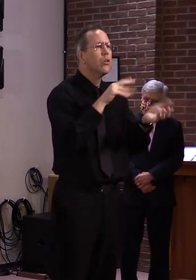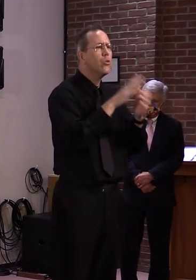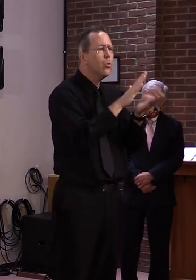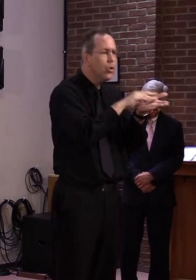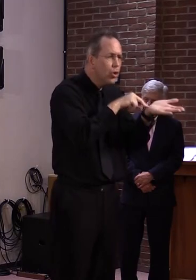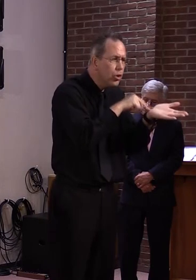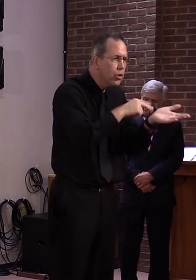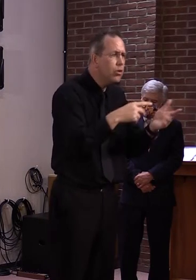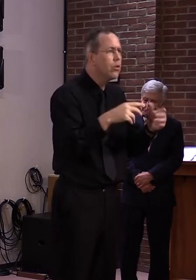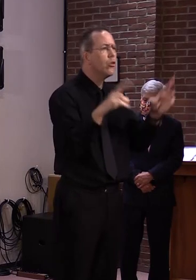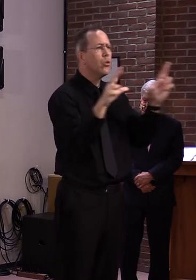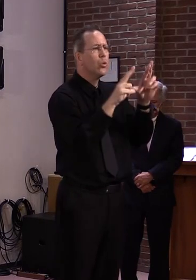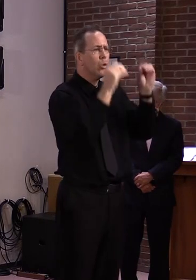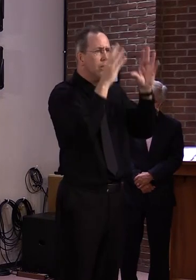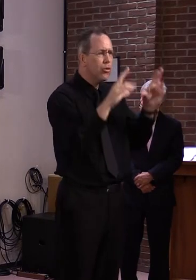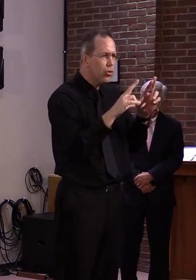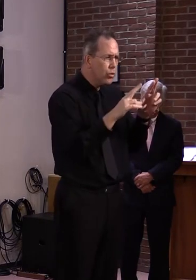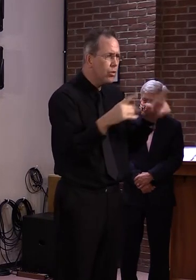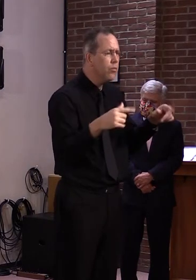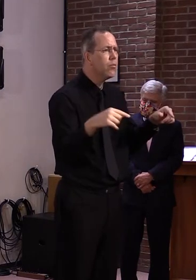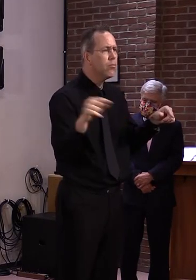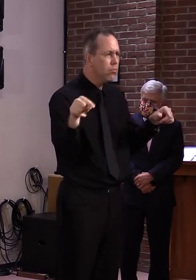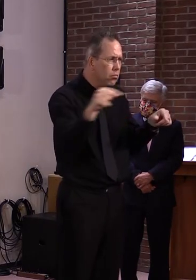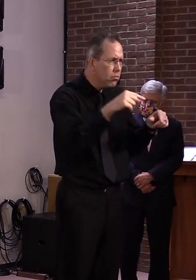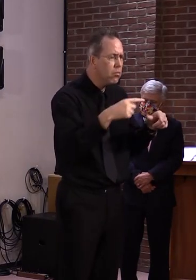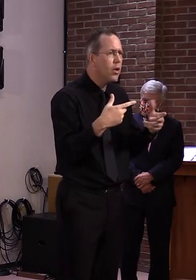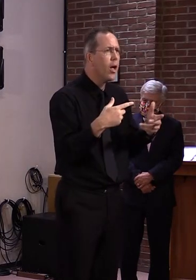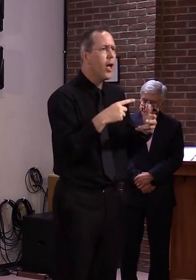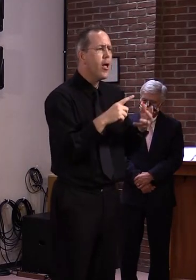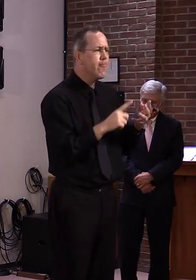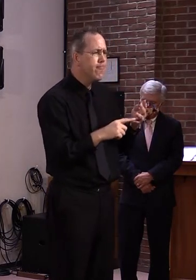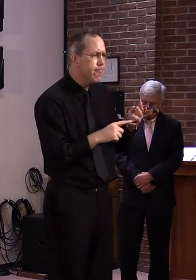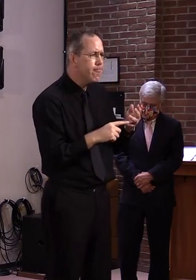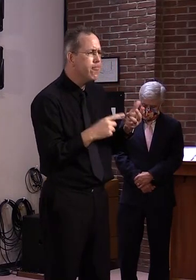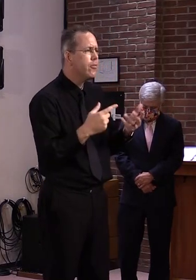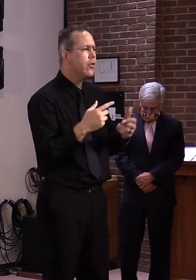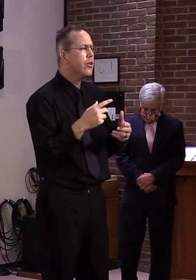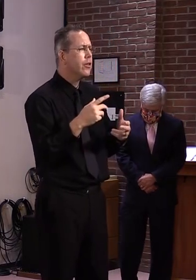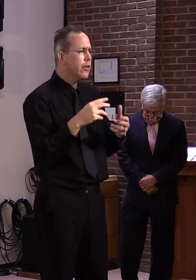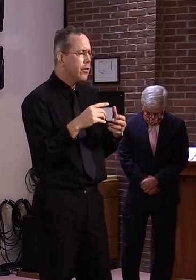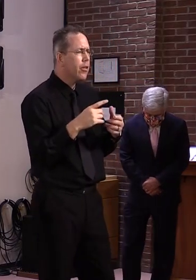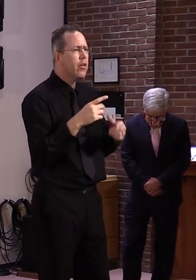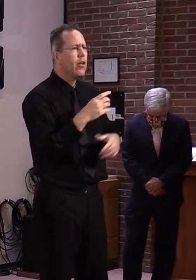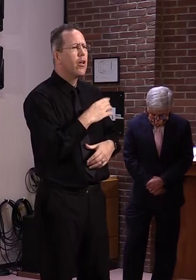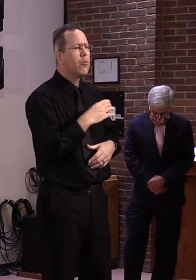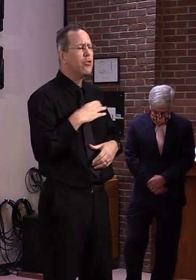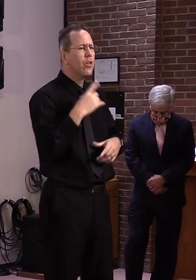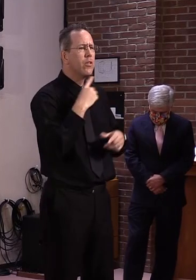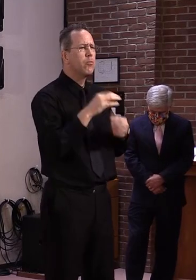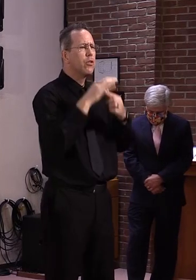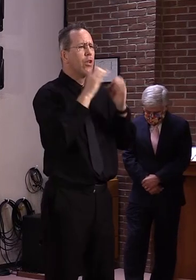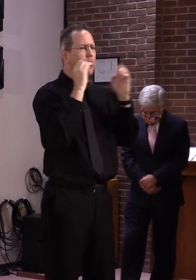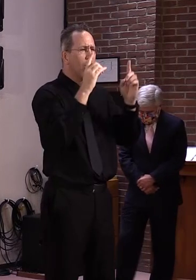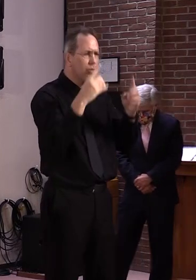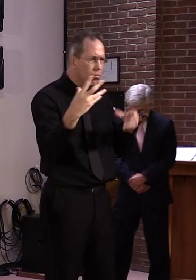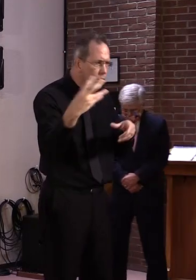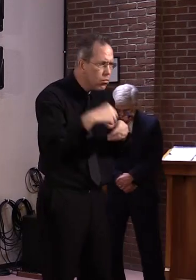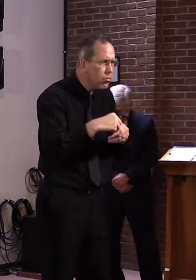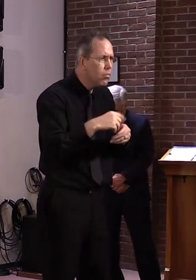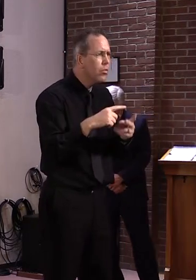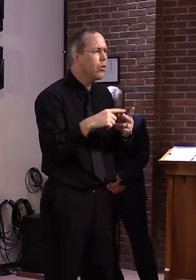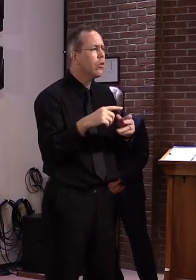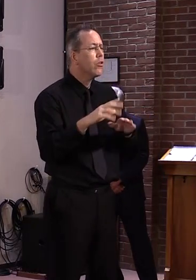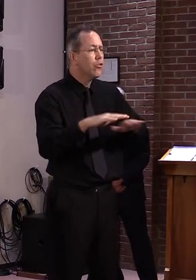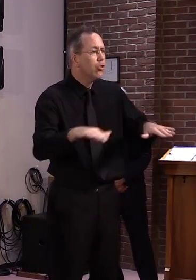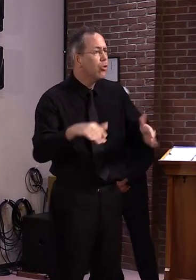prominently in that work. The Vermont Council of Special Education Administrators, Pediatricians, Pediatric